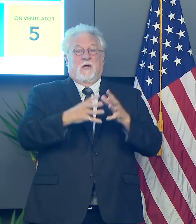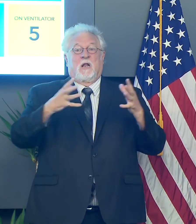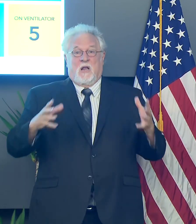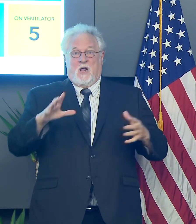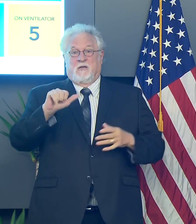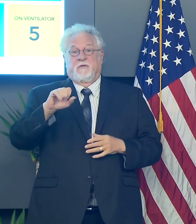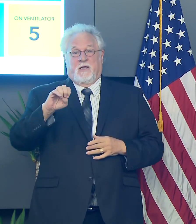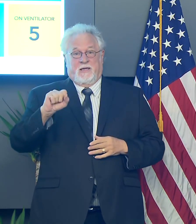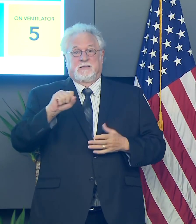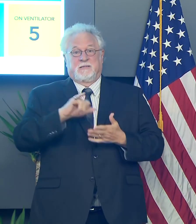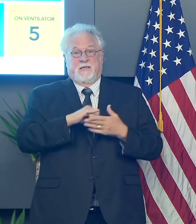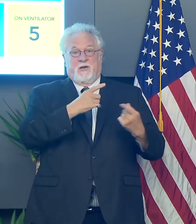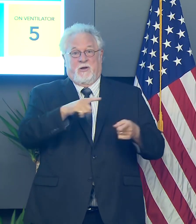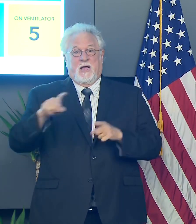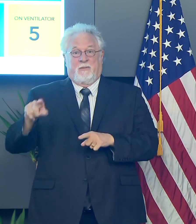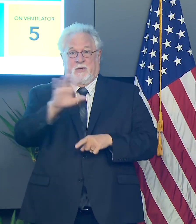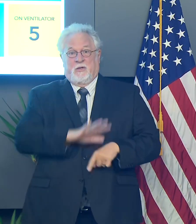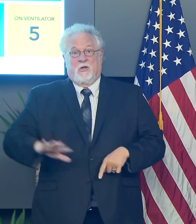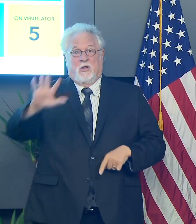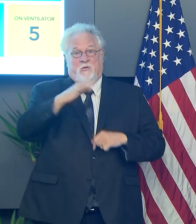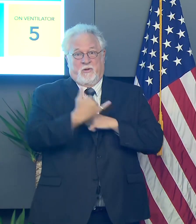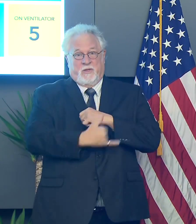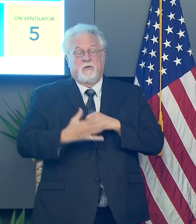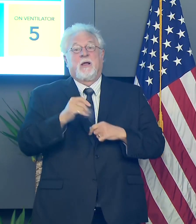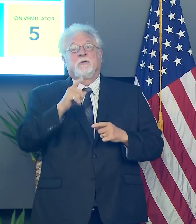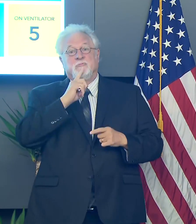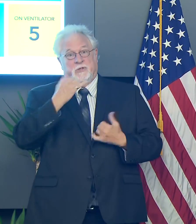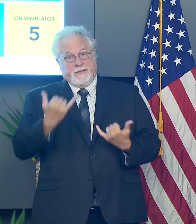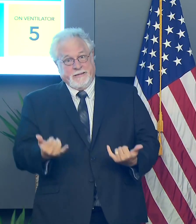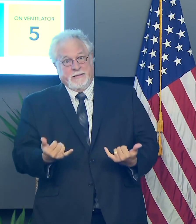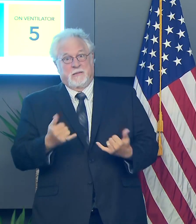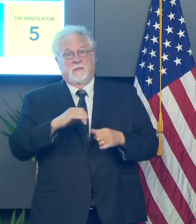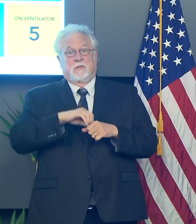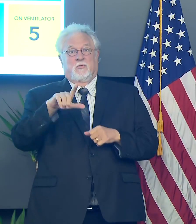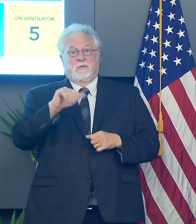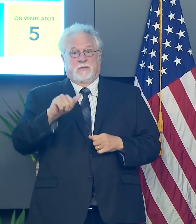of the cases that are, that are happening across the country and certainly here in Louisiana.